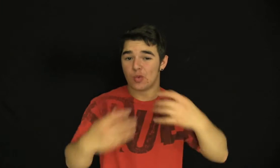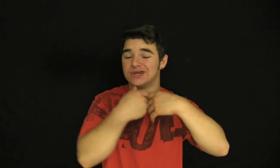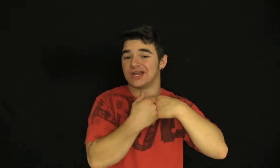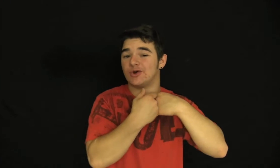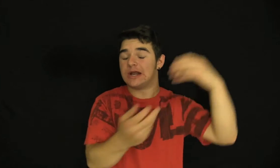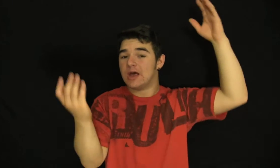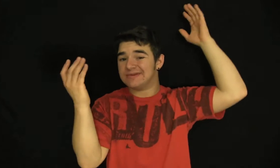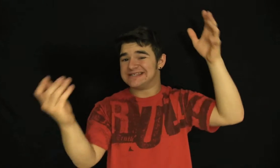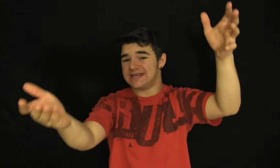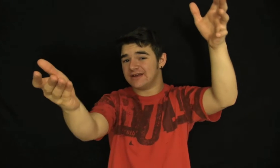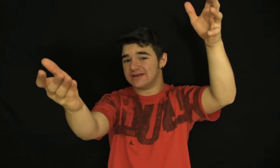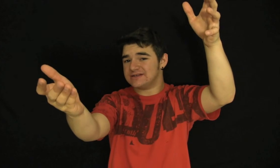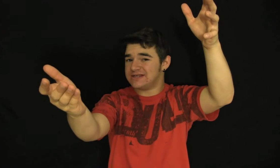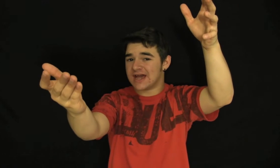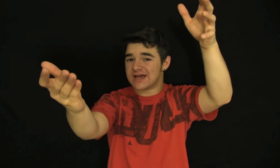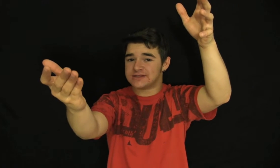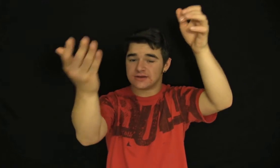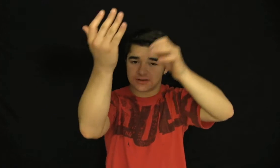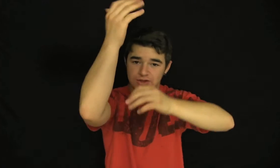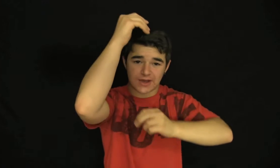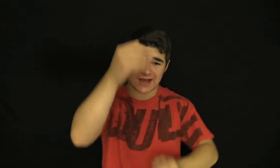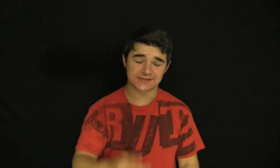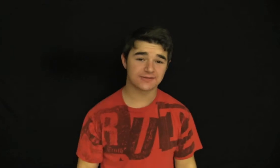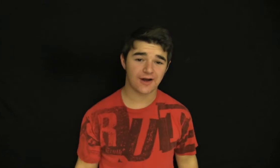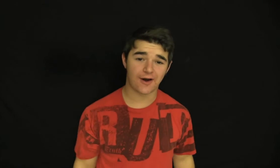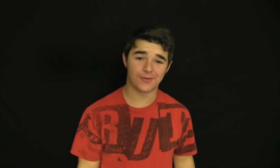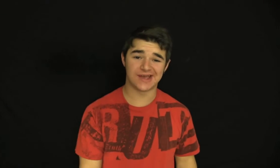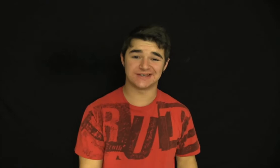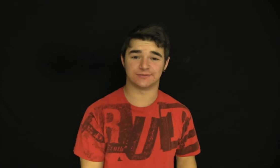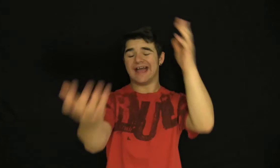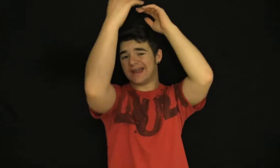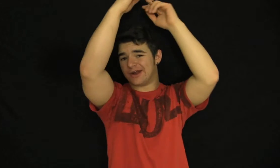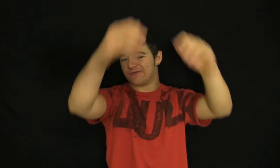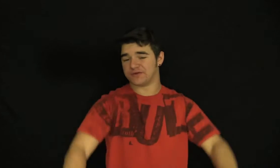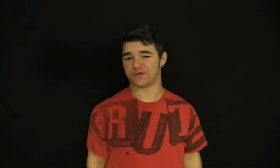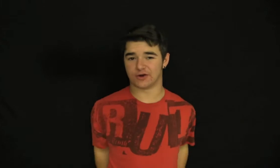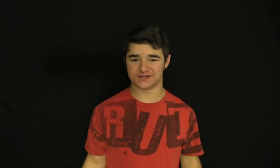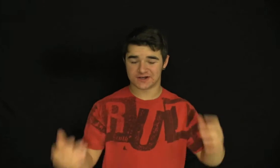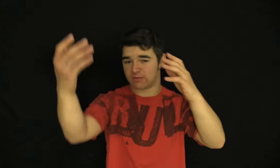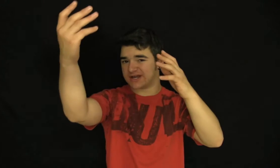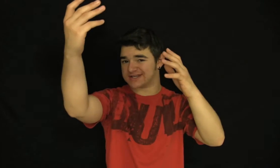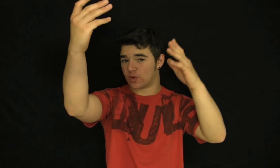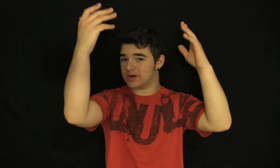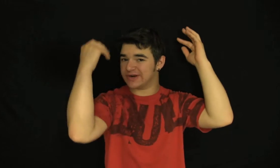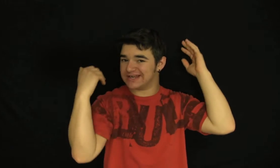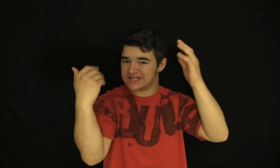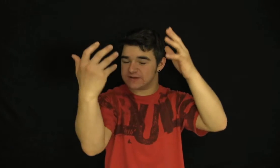Wish I could, but CCAS, you guys are amazing. And I know that Philip DeFranco already talked about my next story, but it needs to be